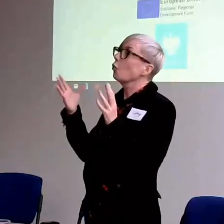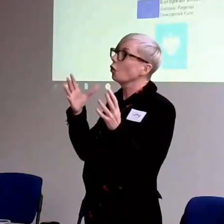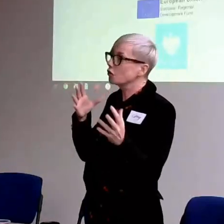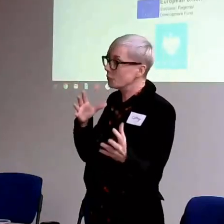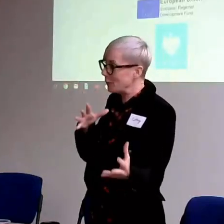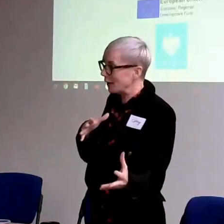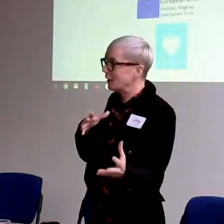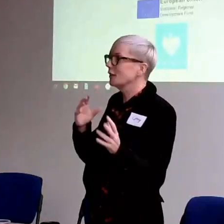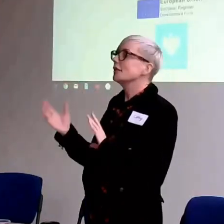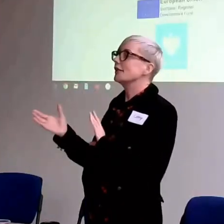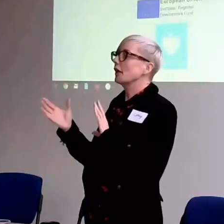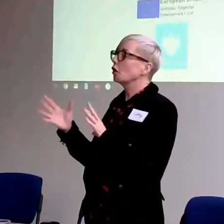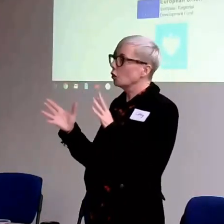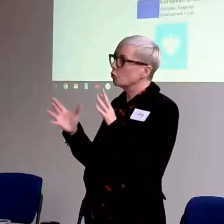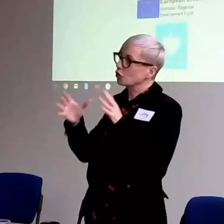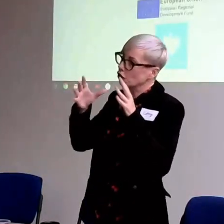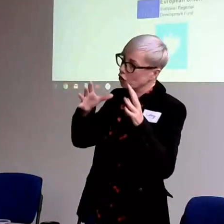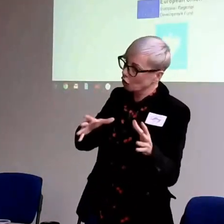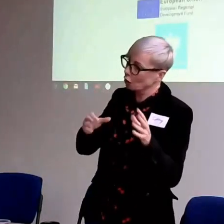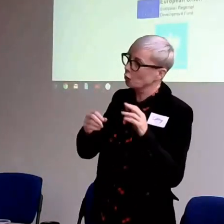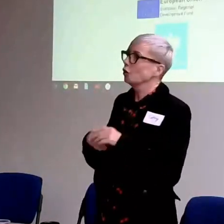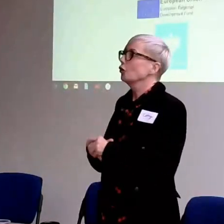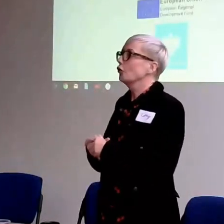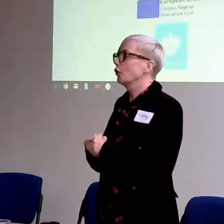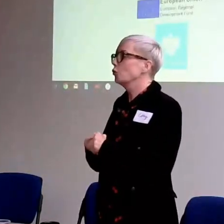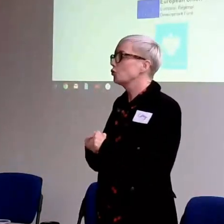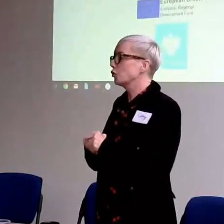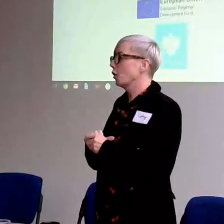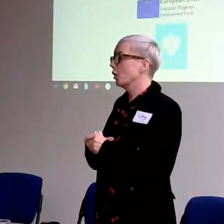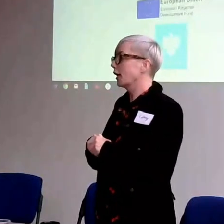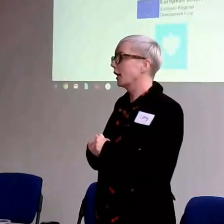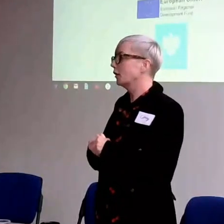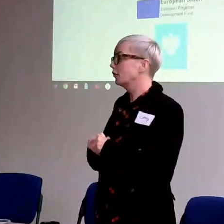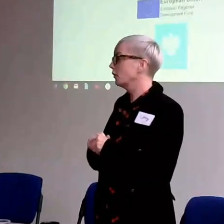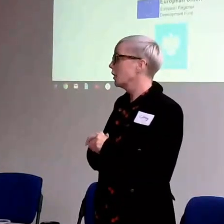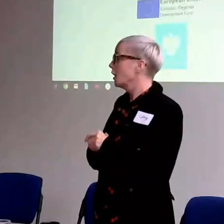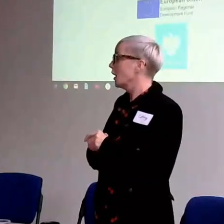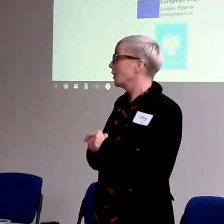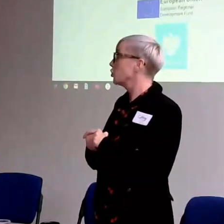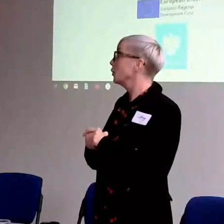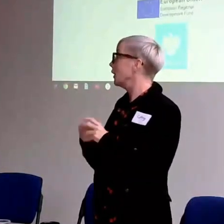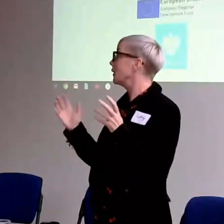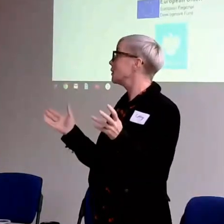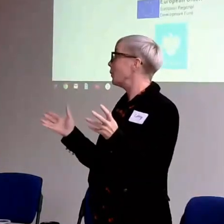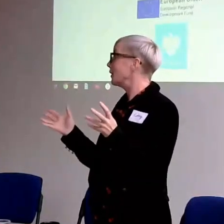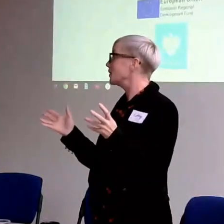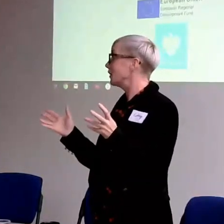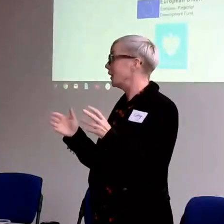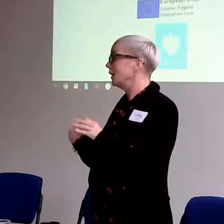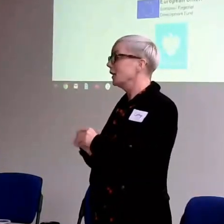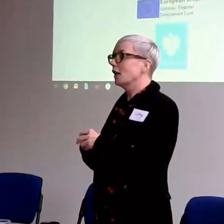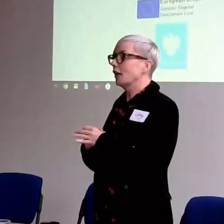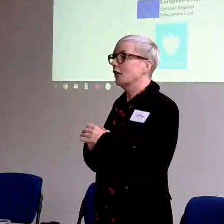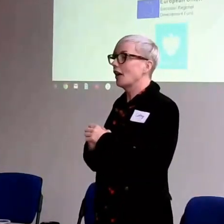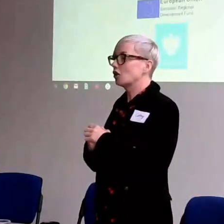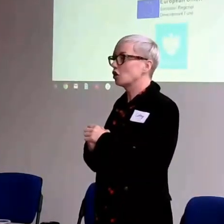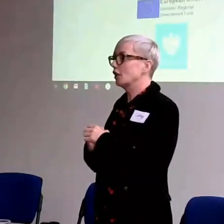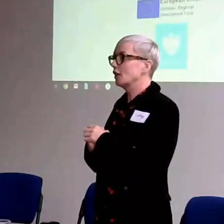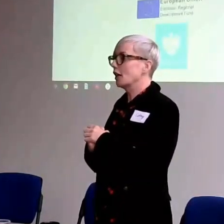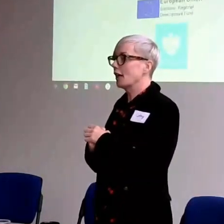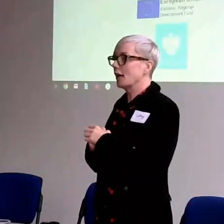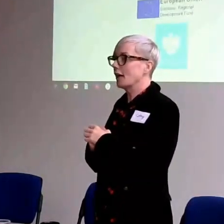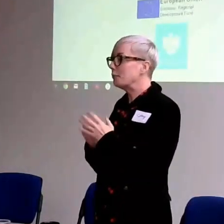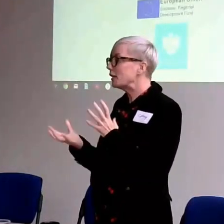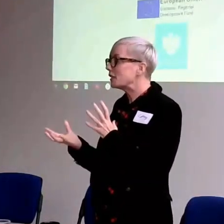wanted me to get closer to those who are kind of doing it independently and are